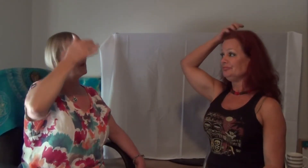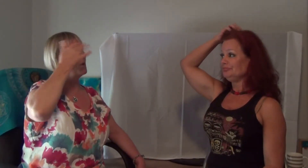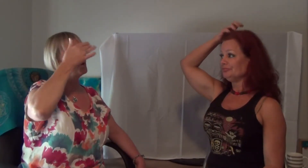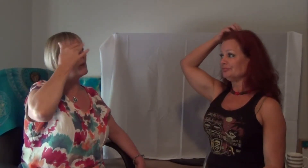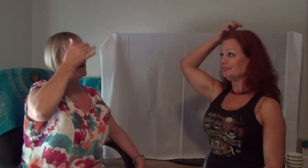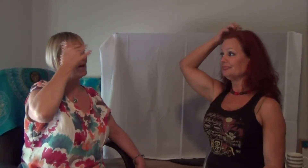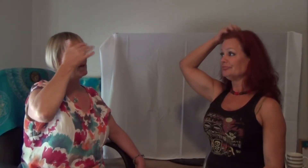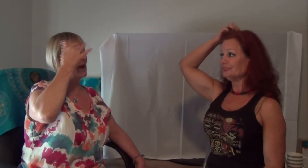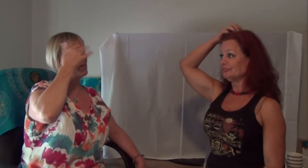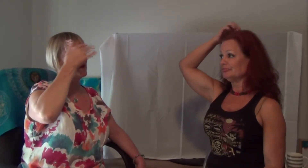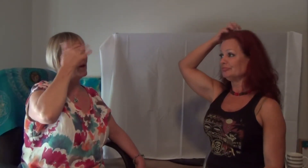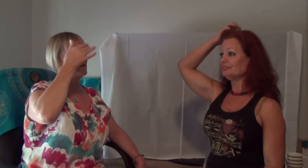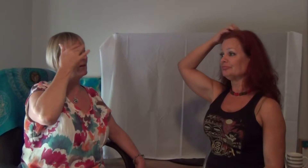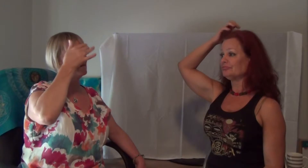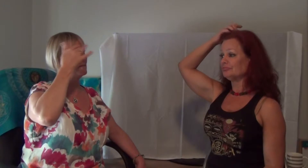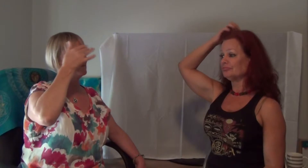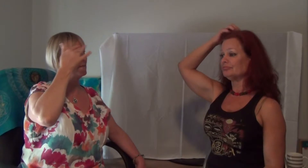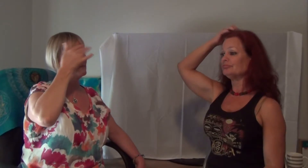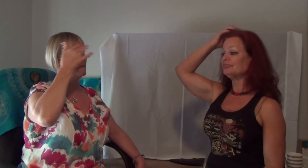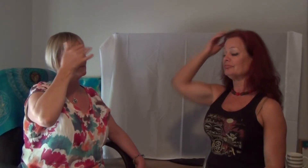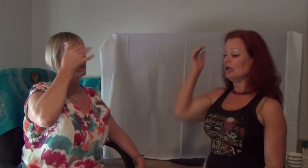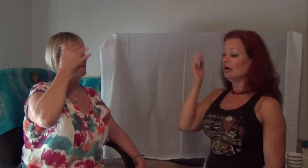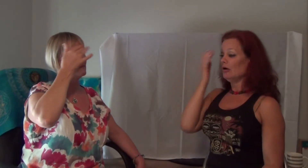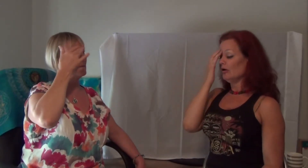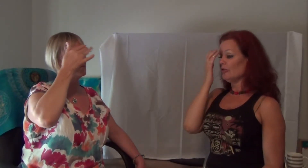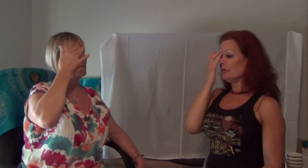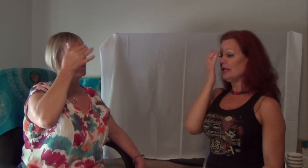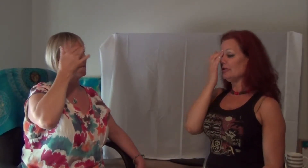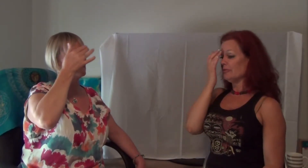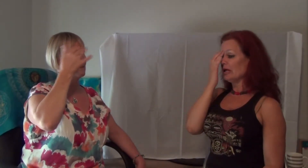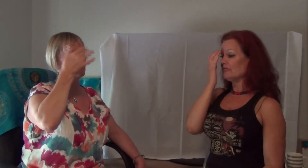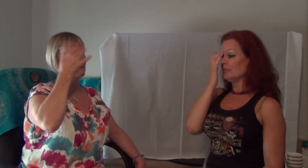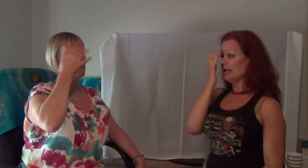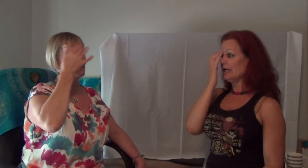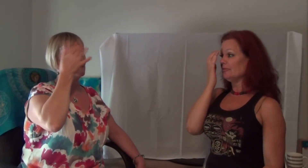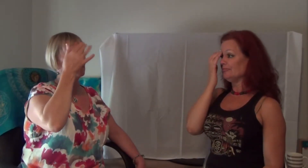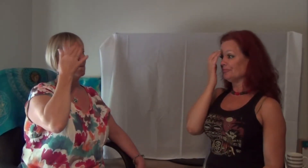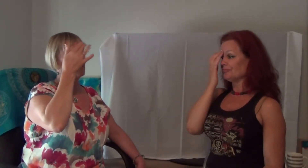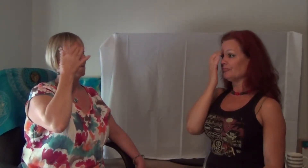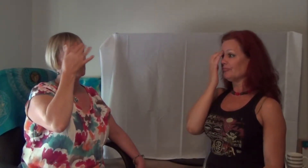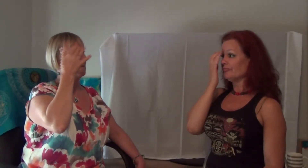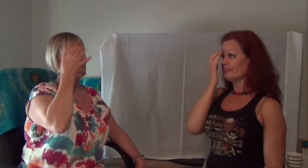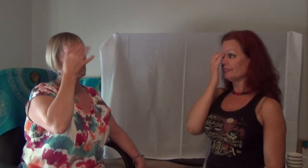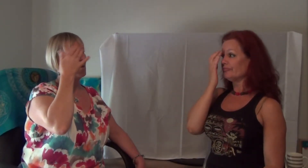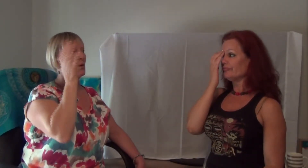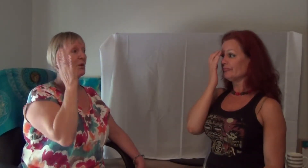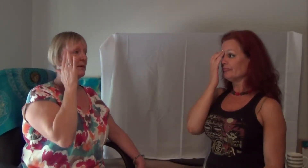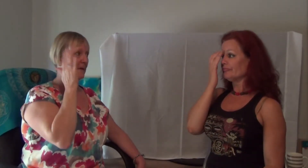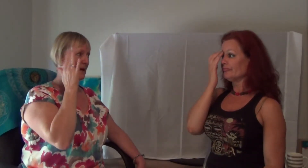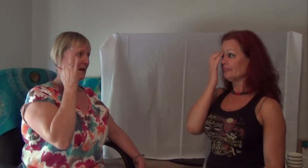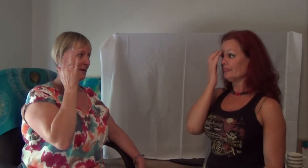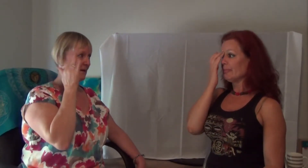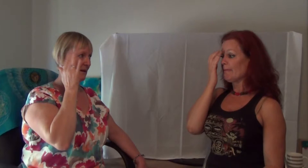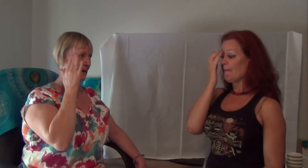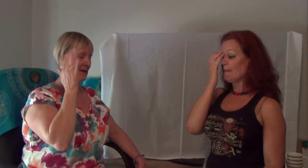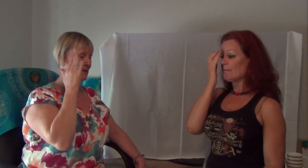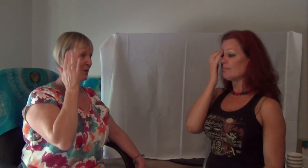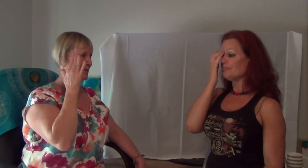All the pain in the back of my head. All the pain in the back of my head. All the fear in that small